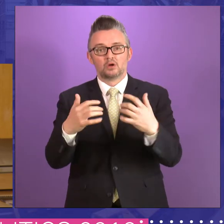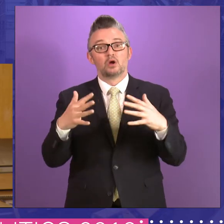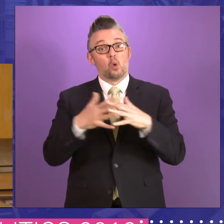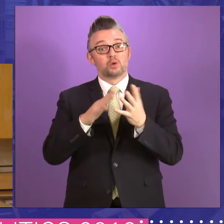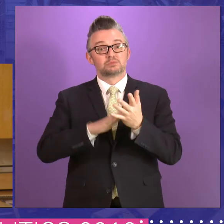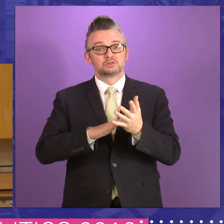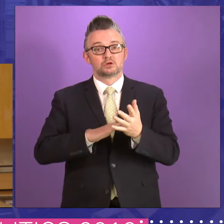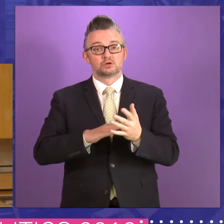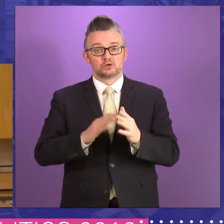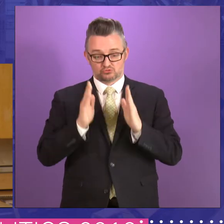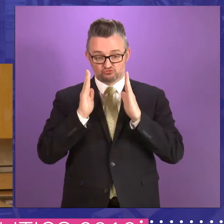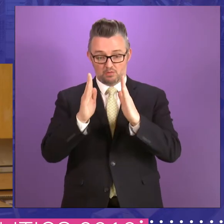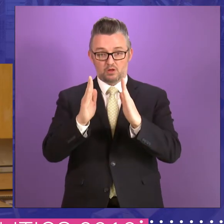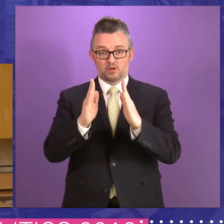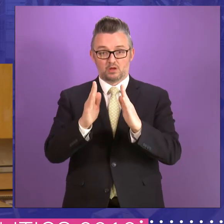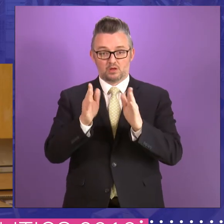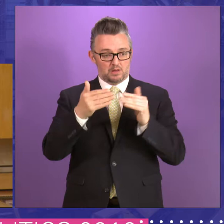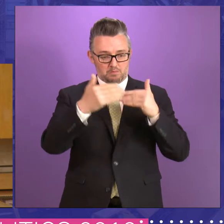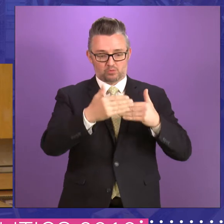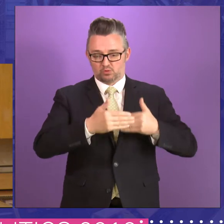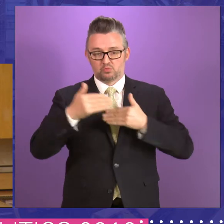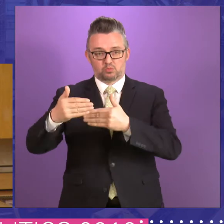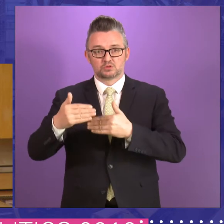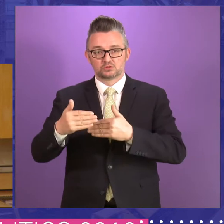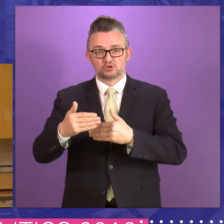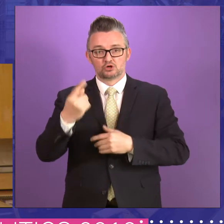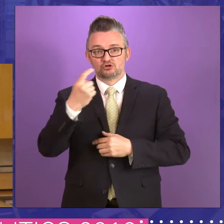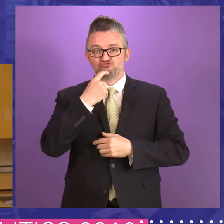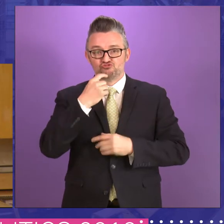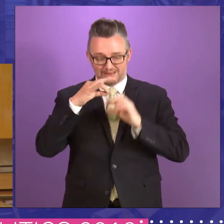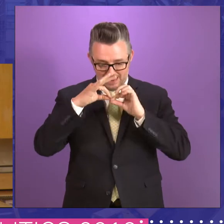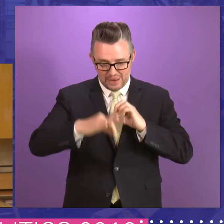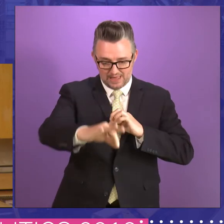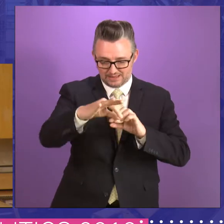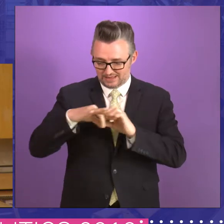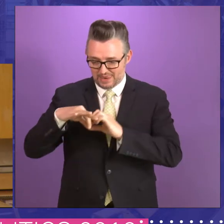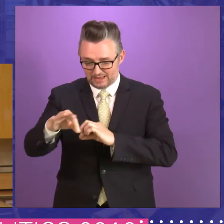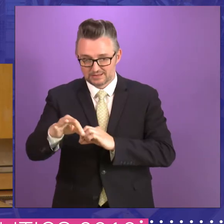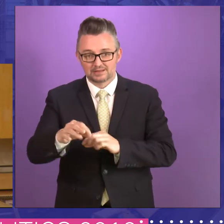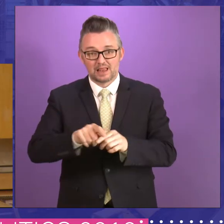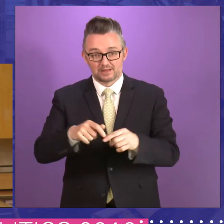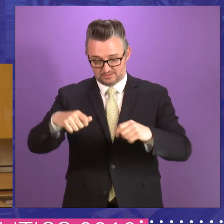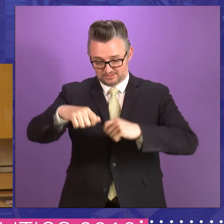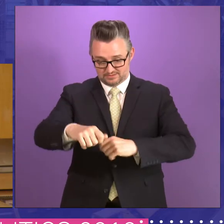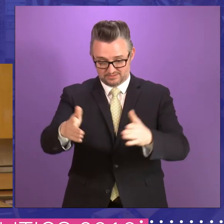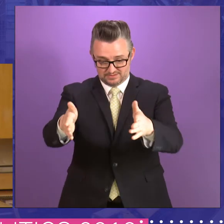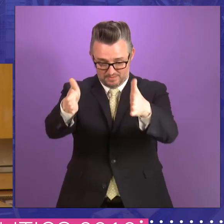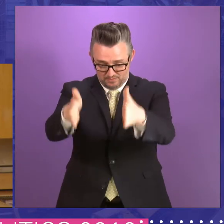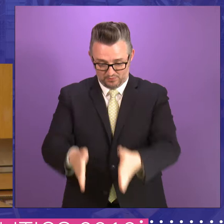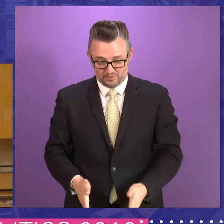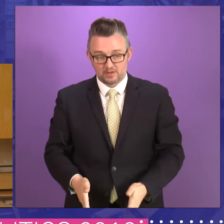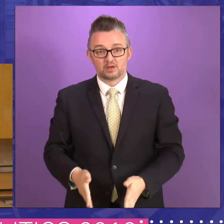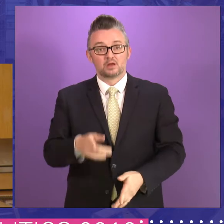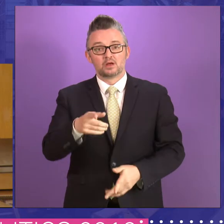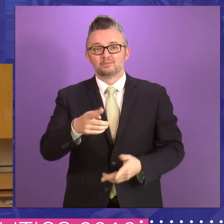you know, you have, you have the chamber, you have the boxes, you have two red lines running up the chamber, which are two sword lengths apart. So in the early